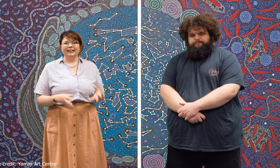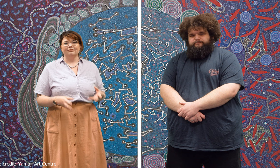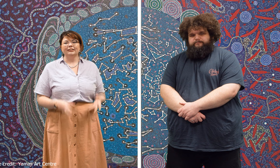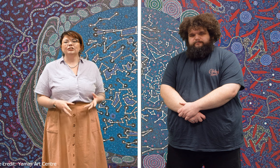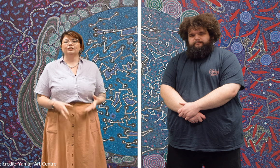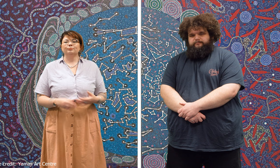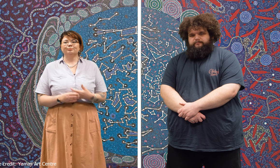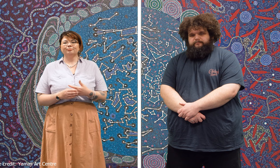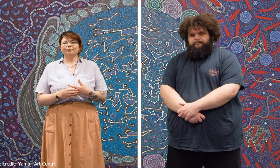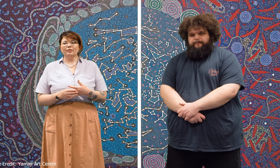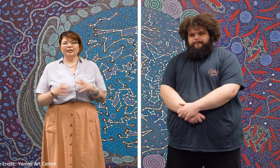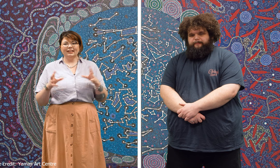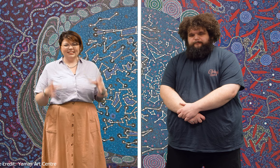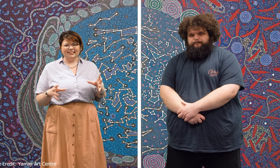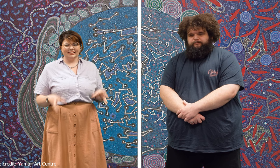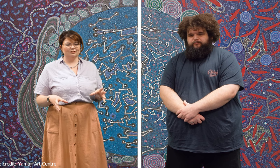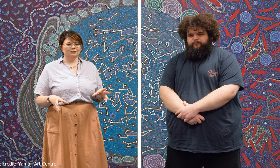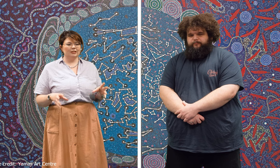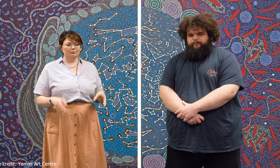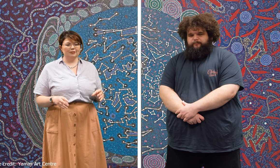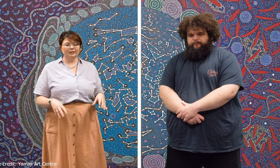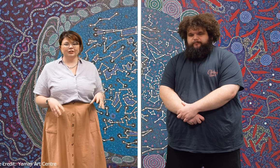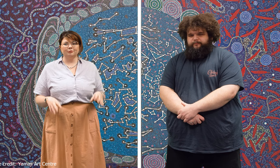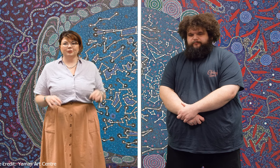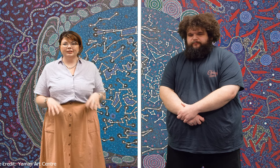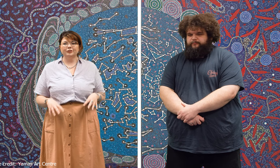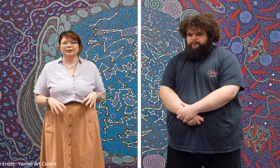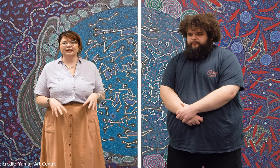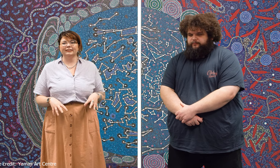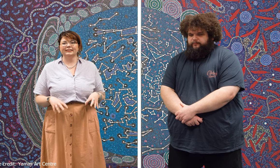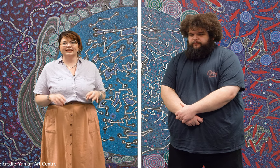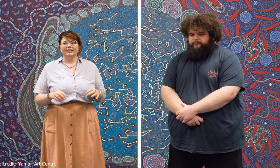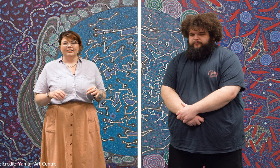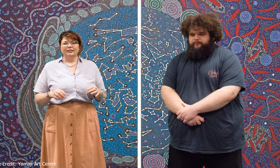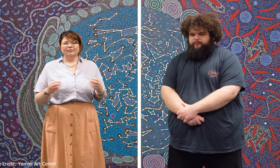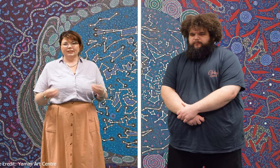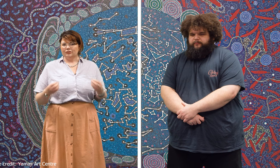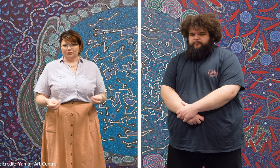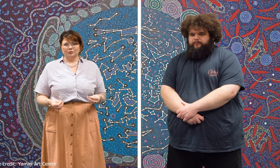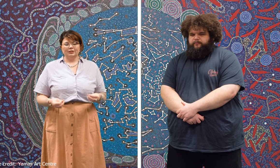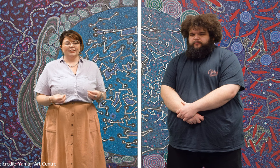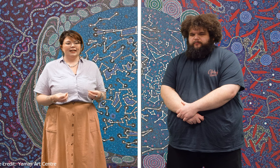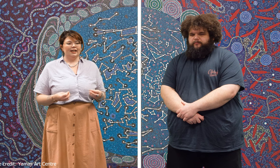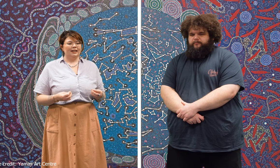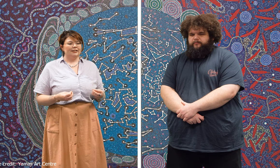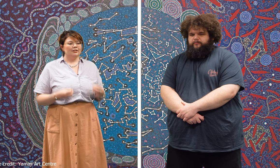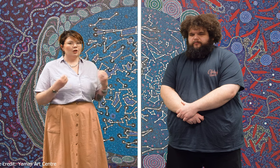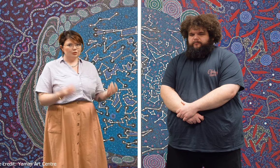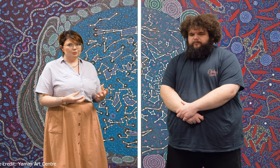that region. And this successful collaboration between the two parties really ensured that the cultural